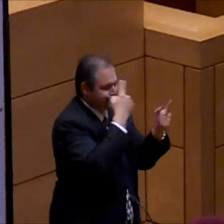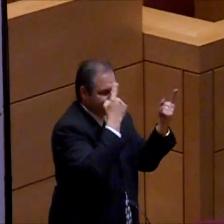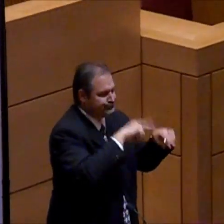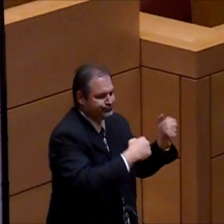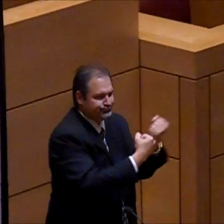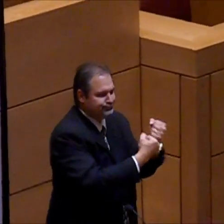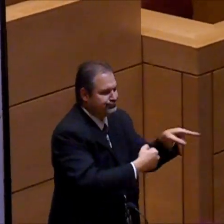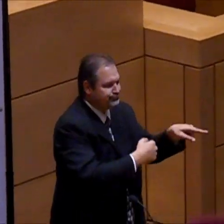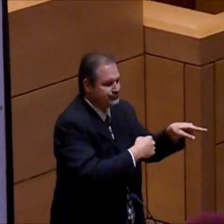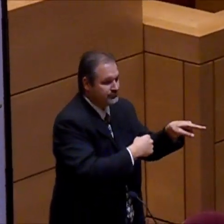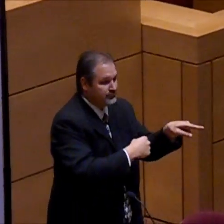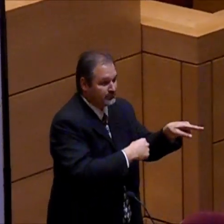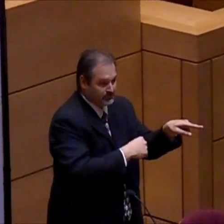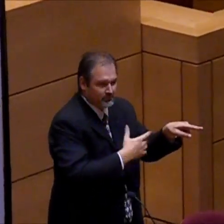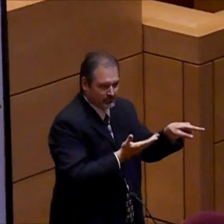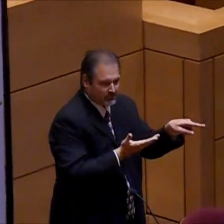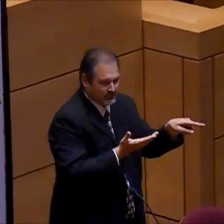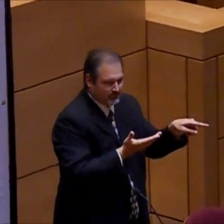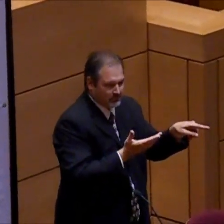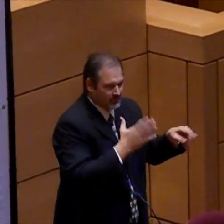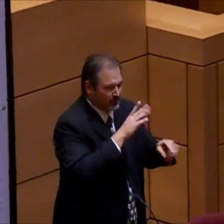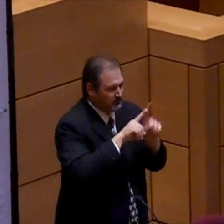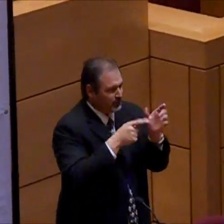Unanimously. With 100% support.